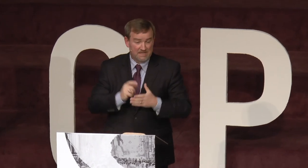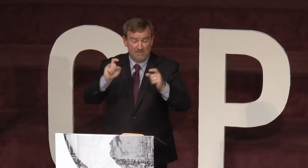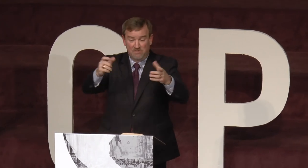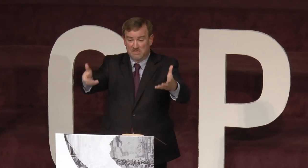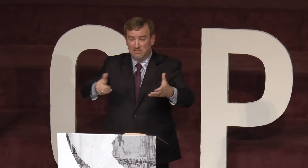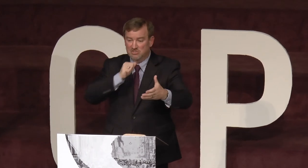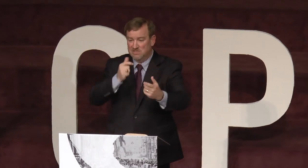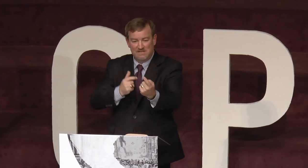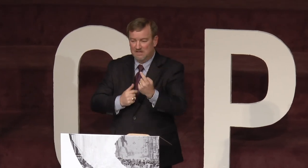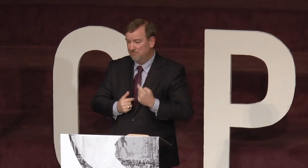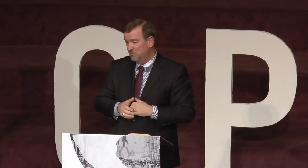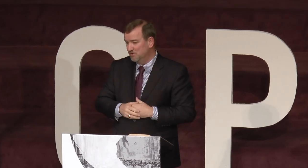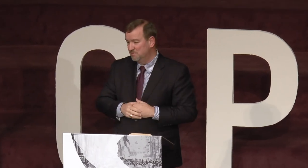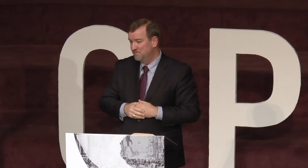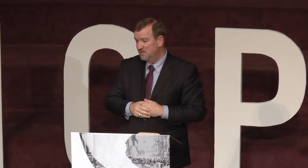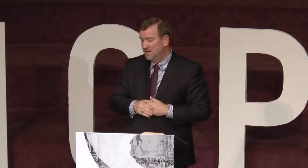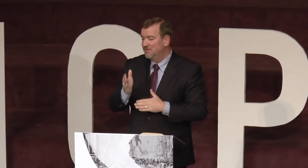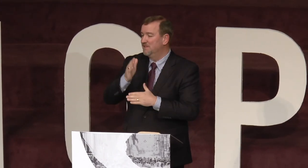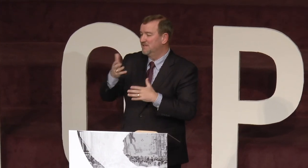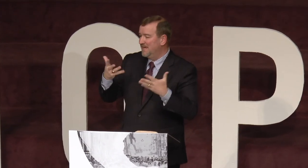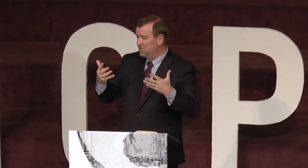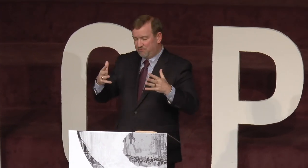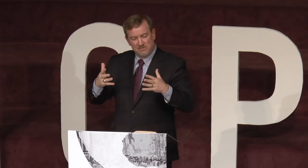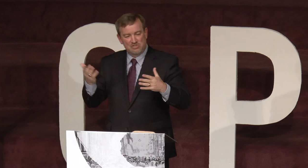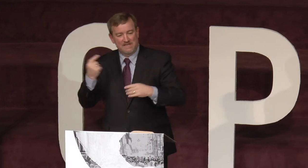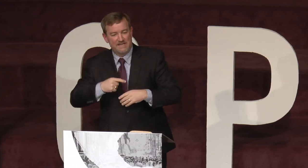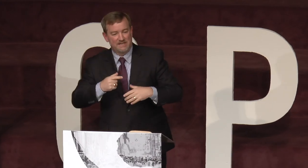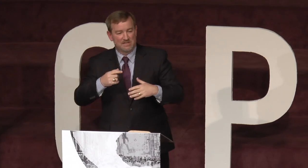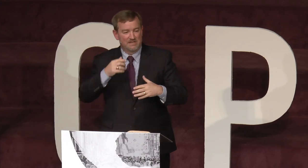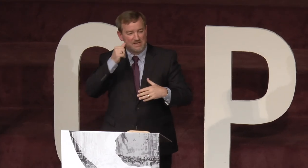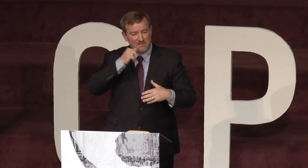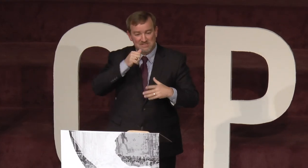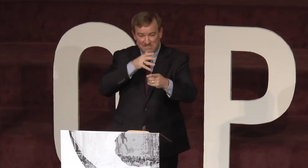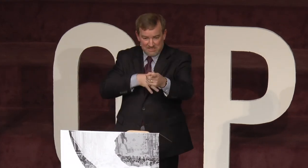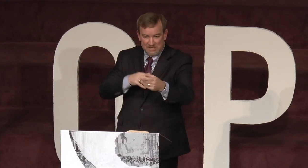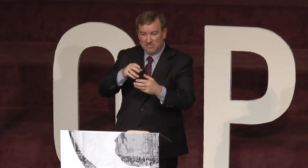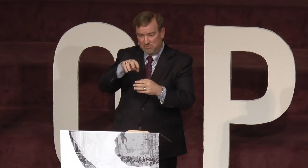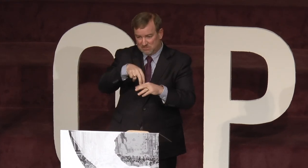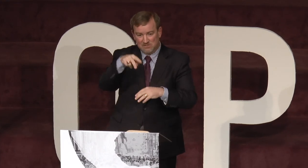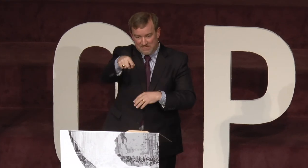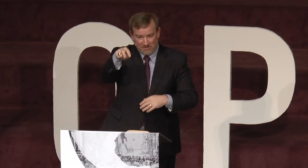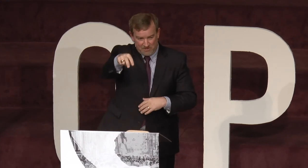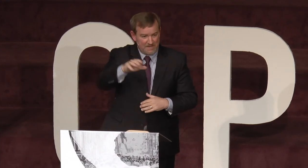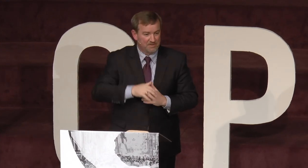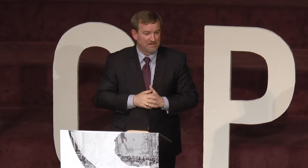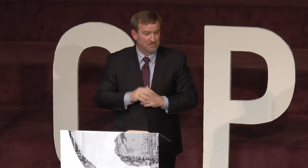Gave the invitation. She did not come forward. The day we finished the day, and this lady, she was still standing right about there in the